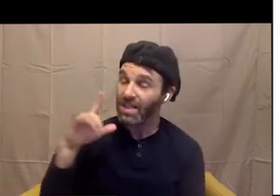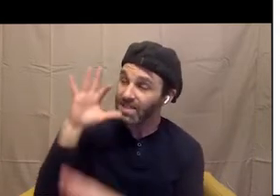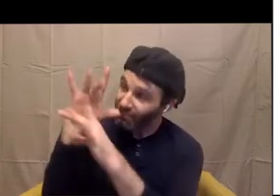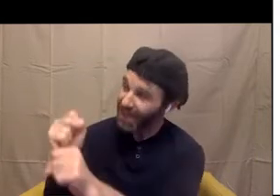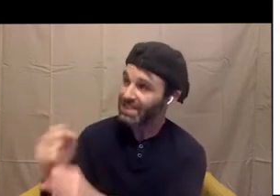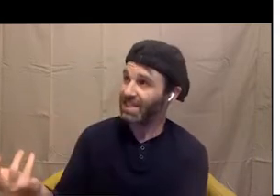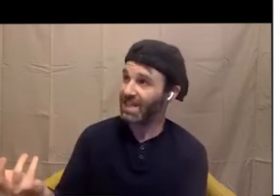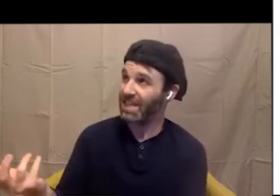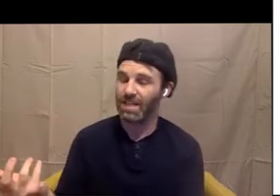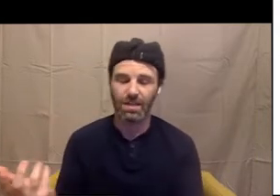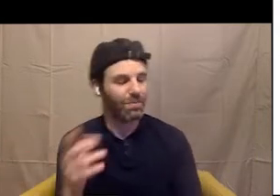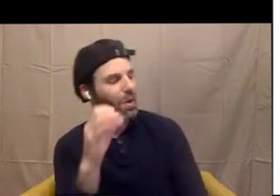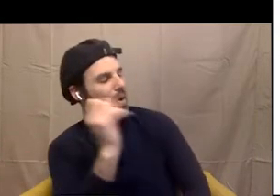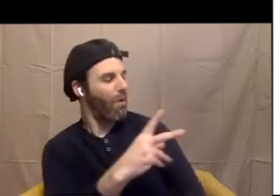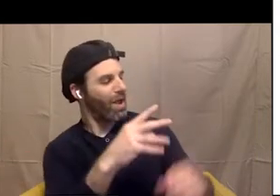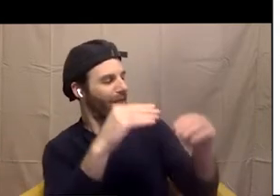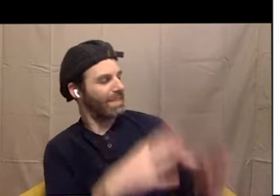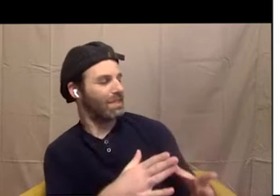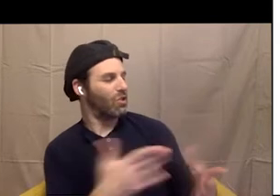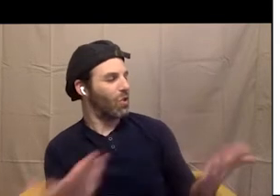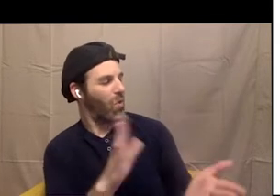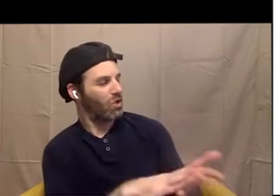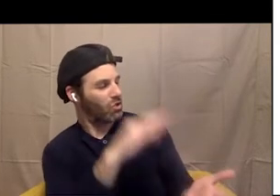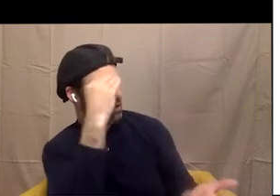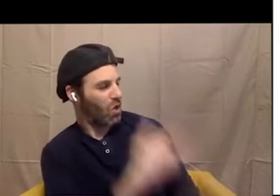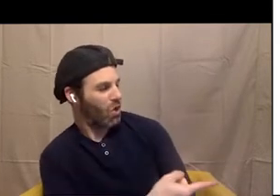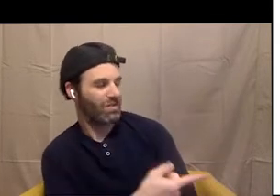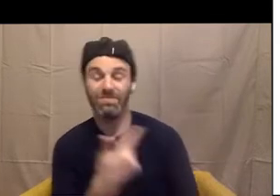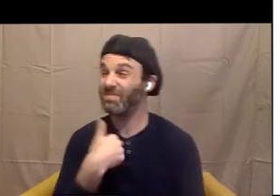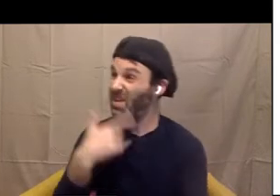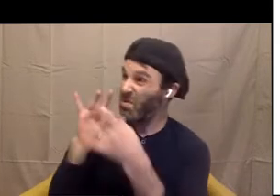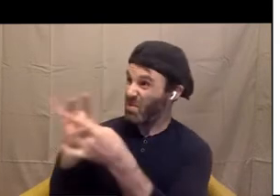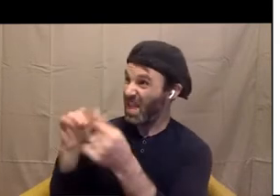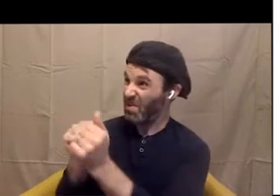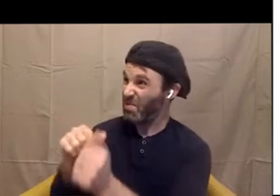Okay, professor, what else did you hear that were related to dinosaurs? Now you're talking.